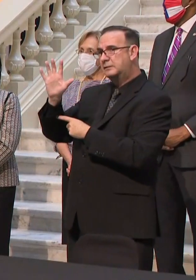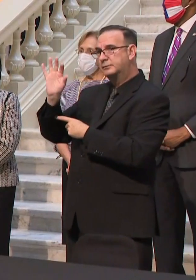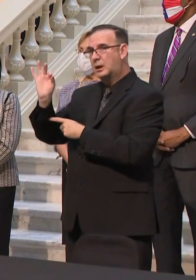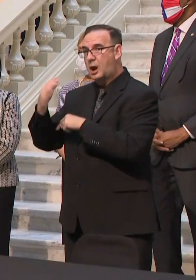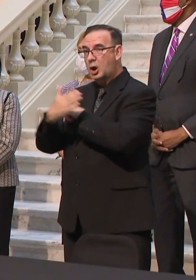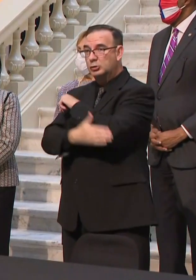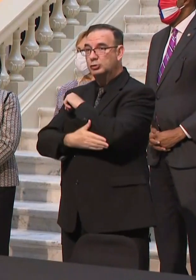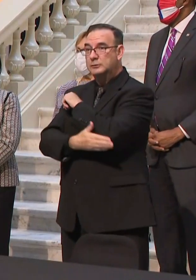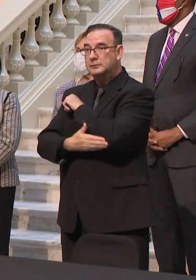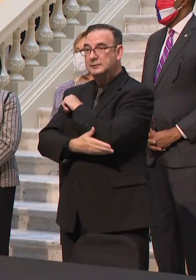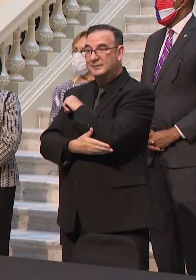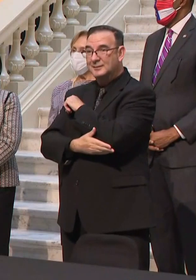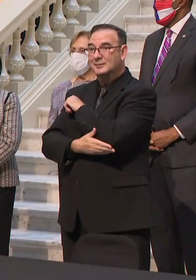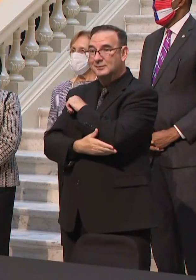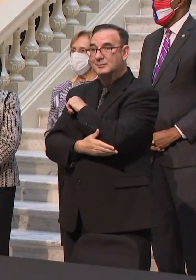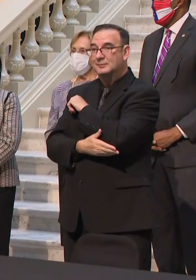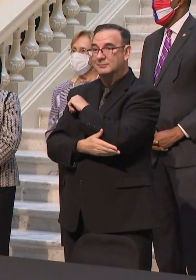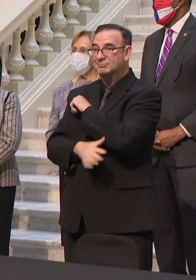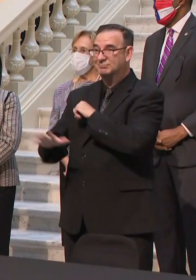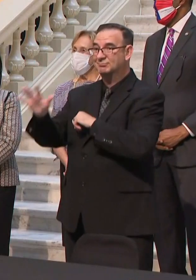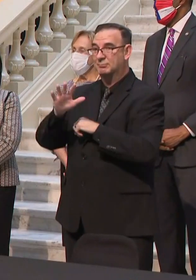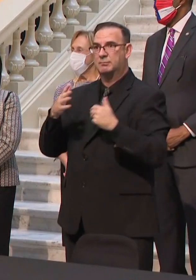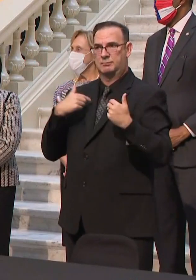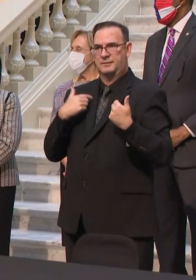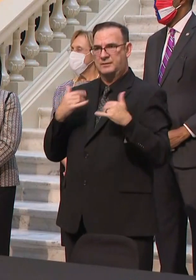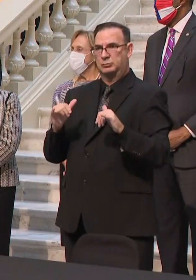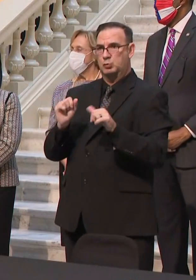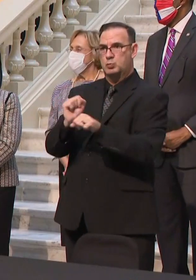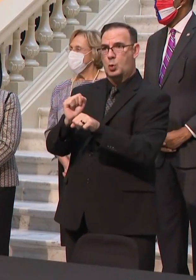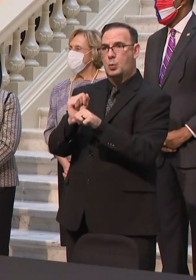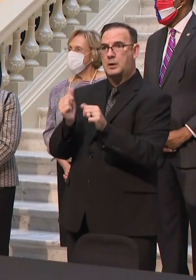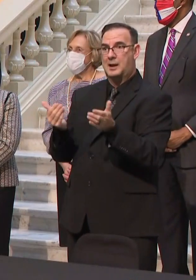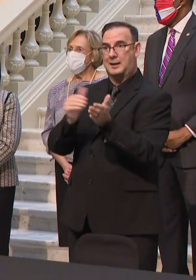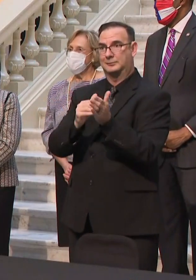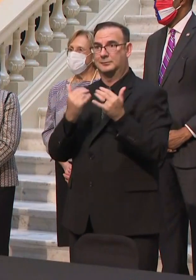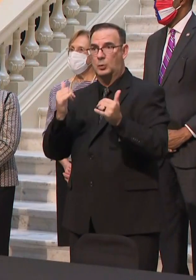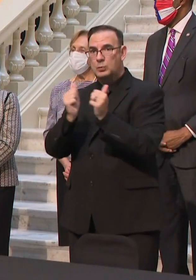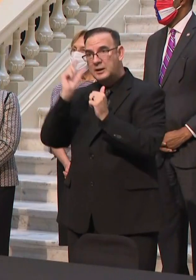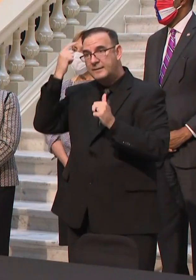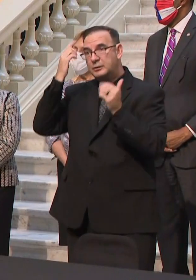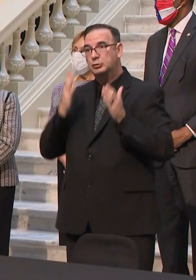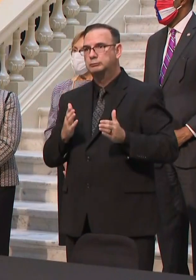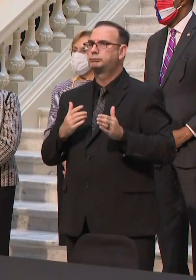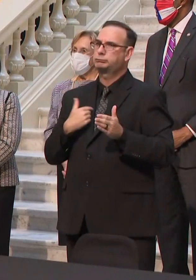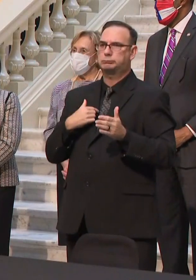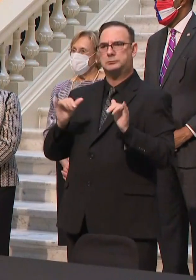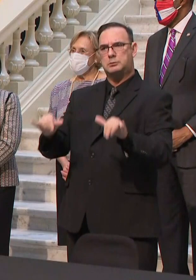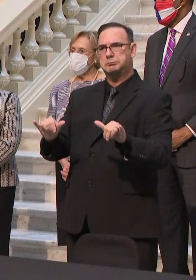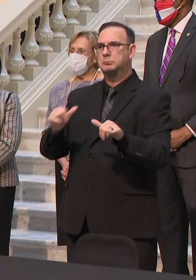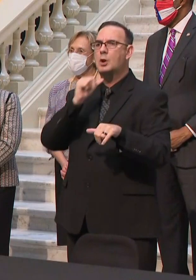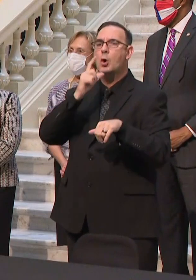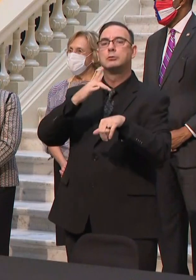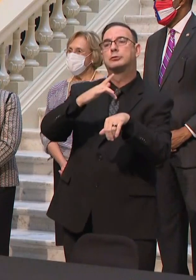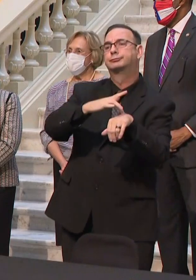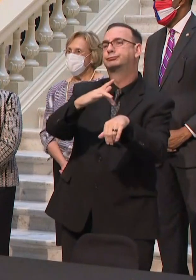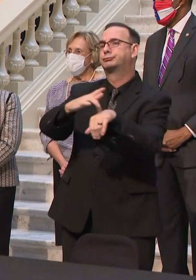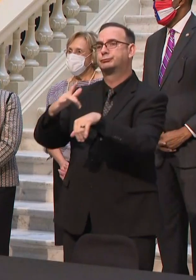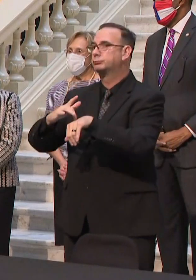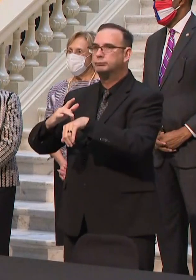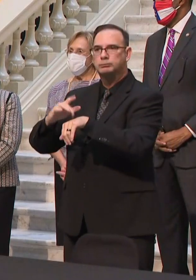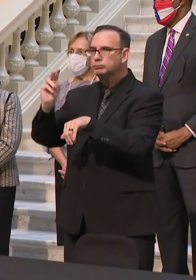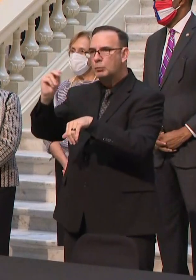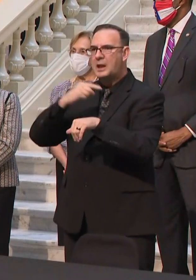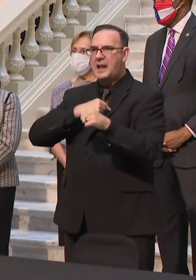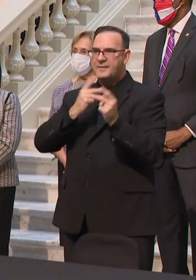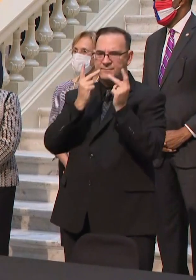working on that again as we speak as Governor. And on the road, I've visited with local officials, business owners, and